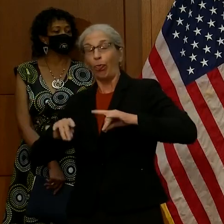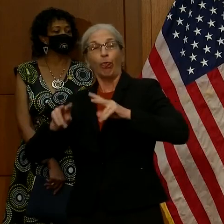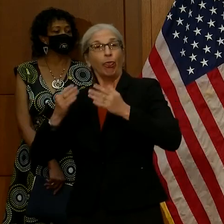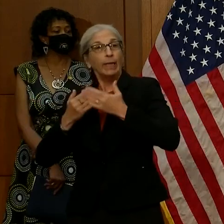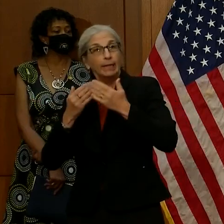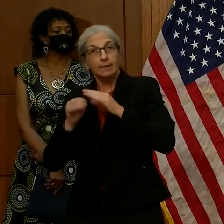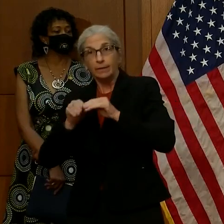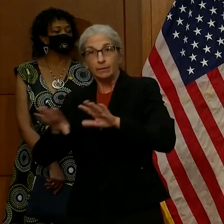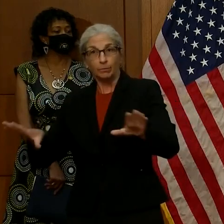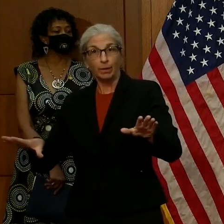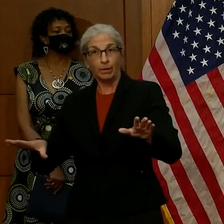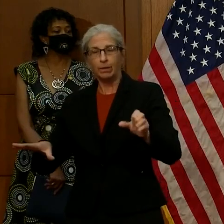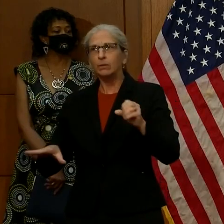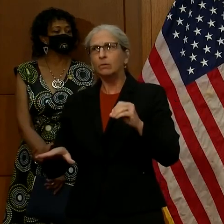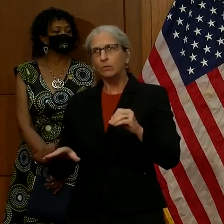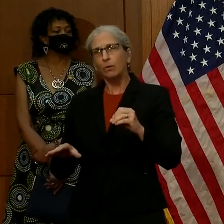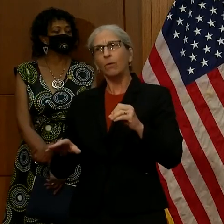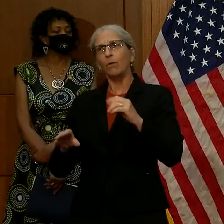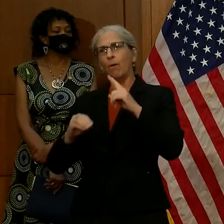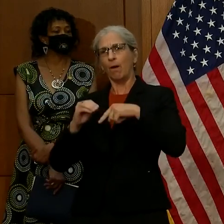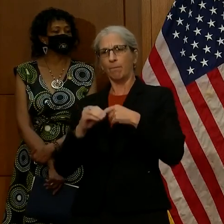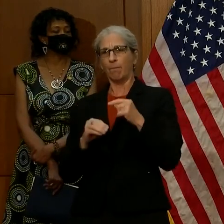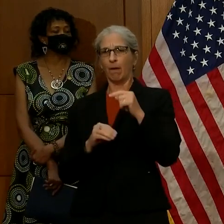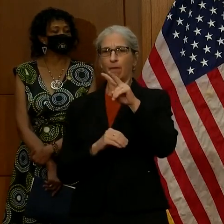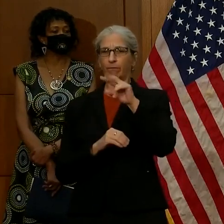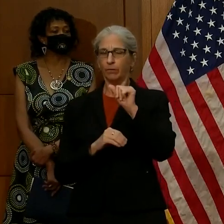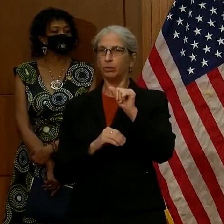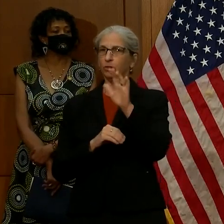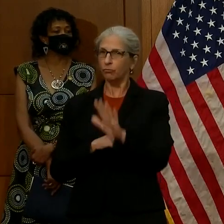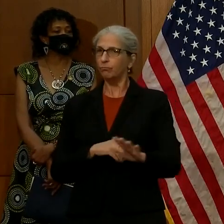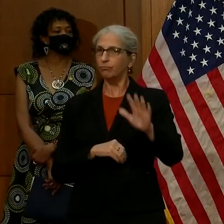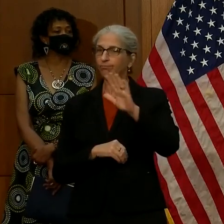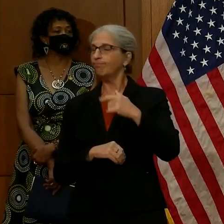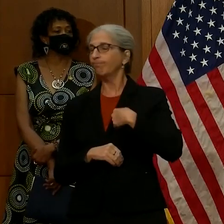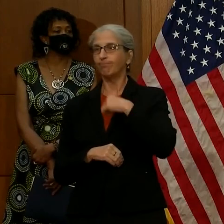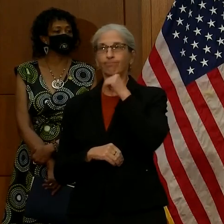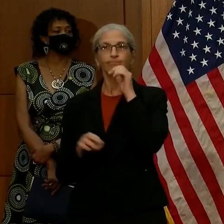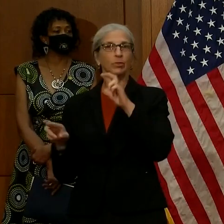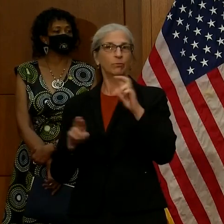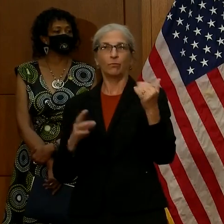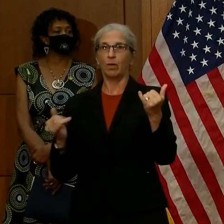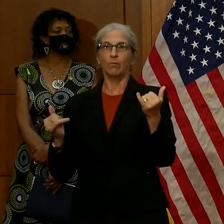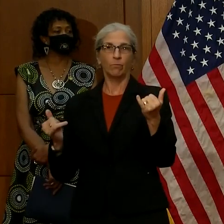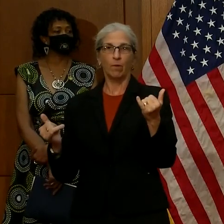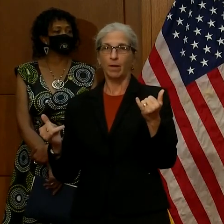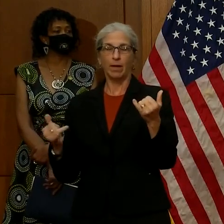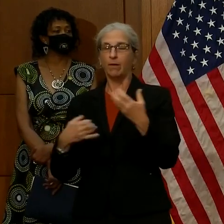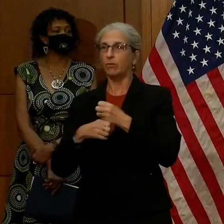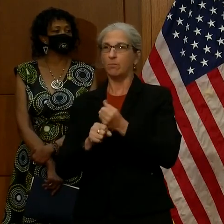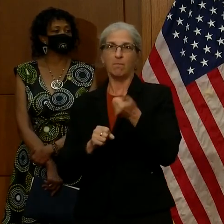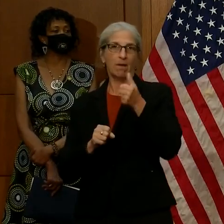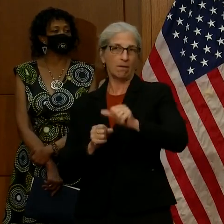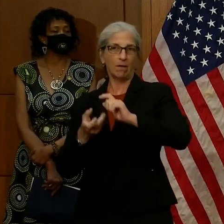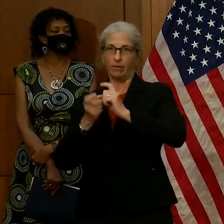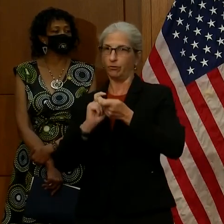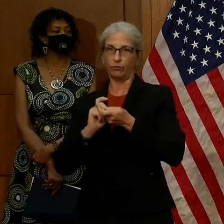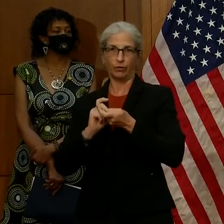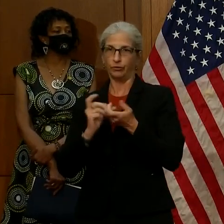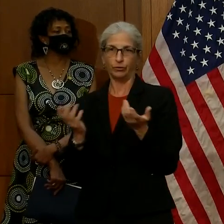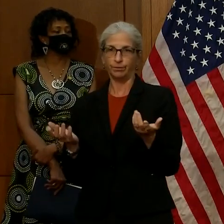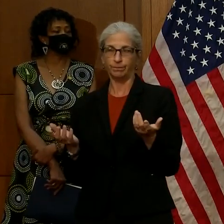regarding the Commonwealth as a whole, I'm not prepared at this time to make any significant changes.